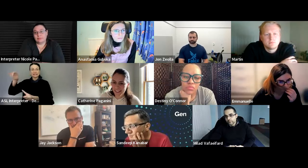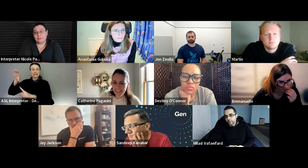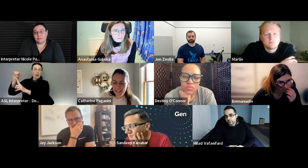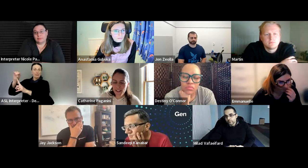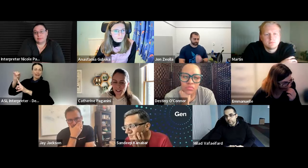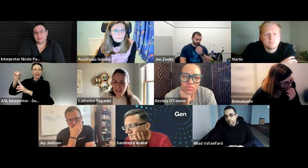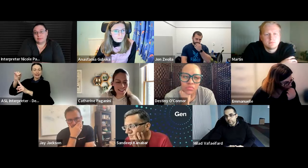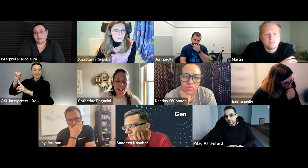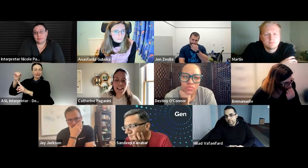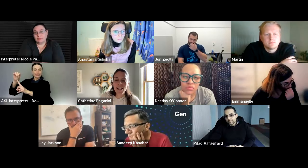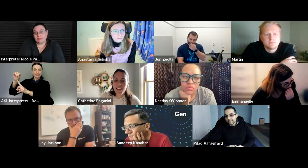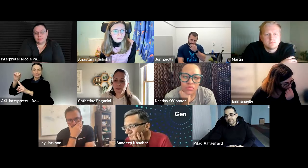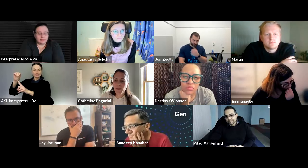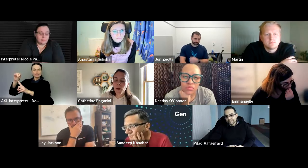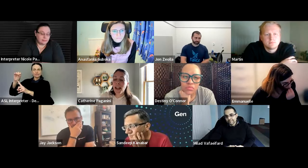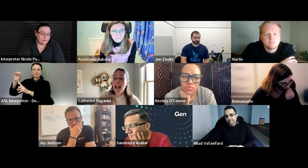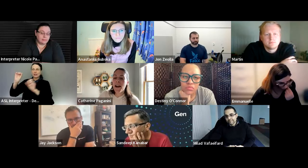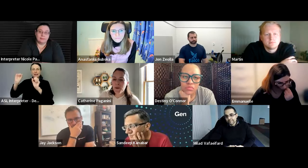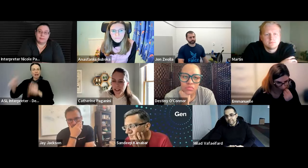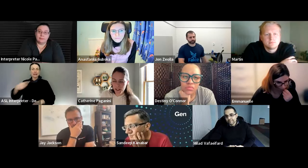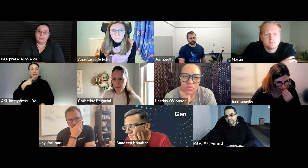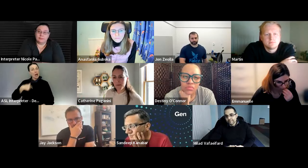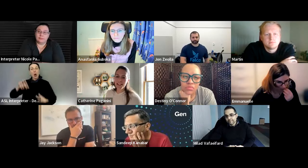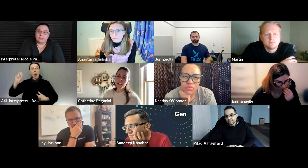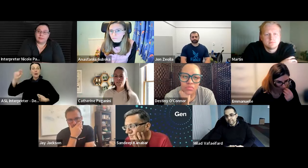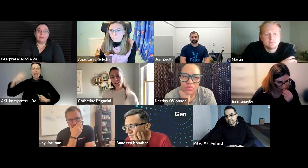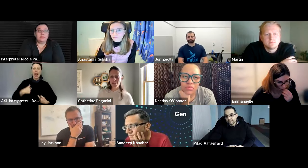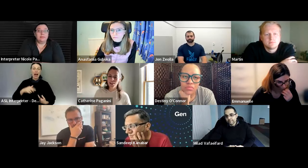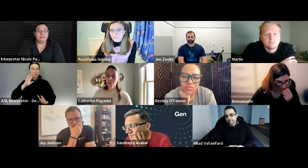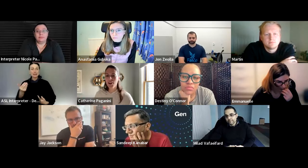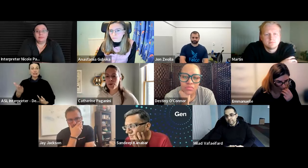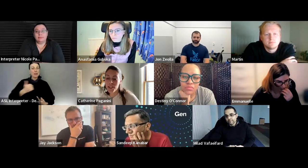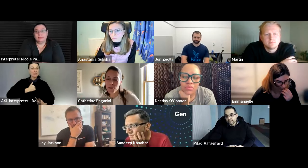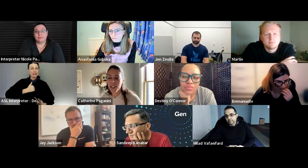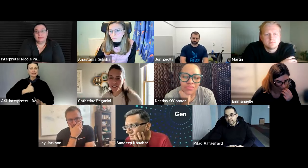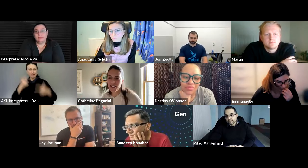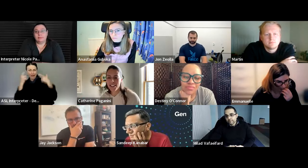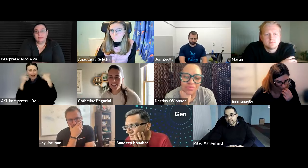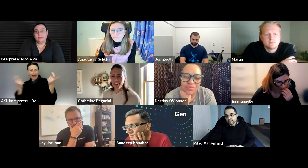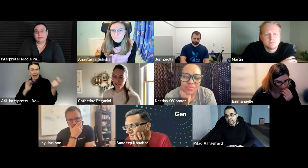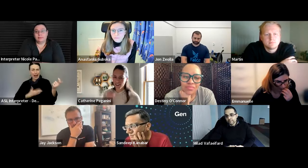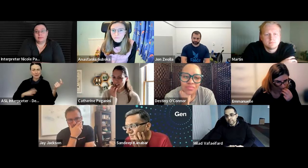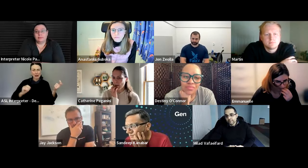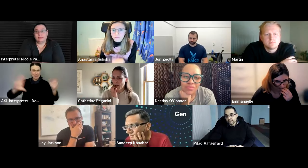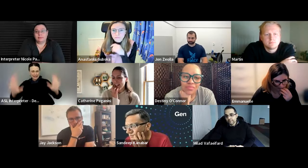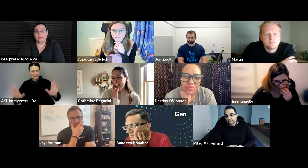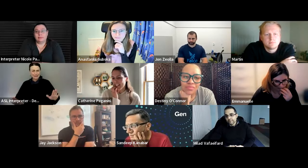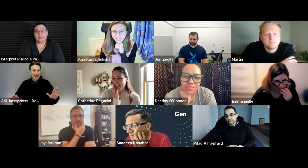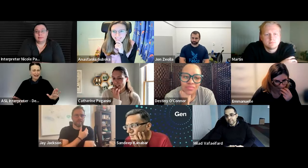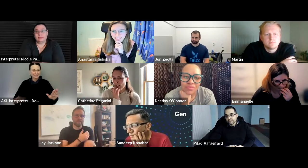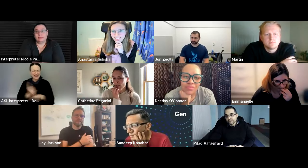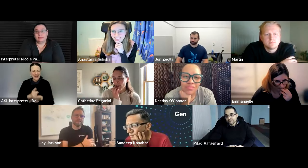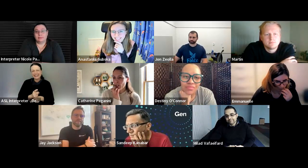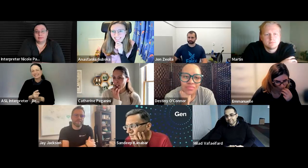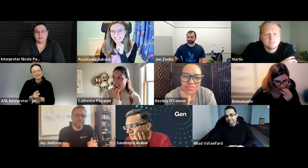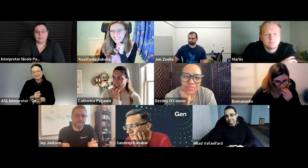to uh say um okay i'm going to submit myself because i think our company is really great uh right